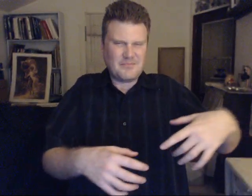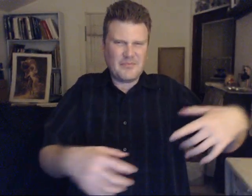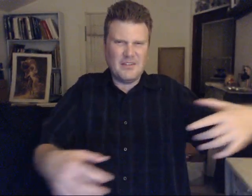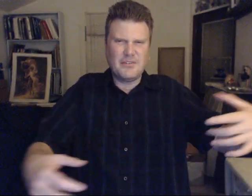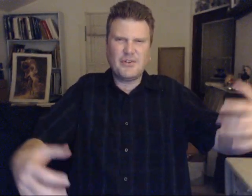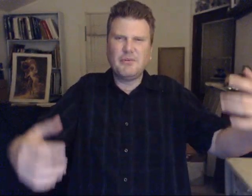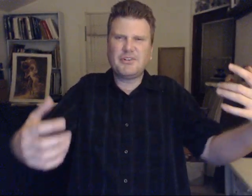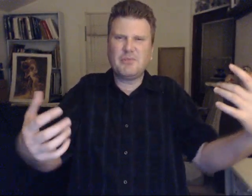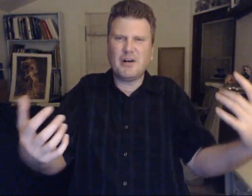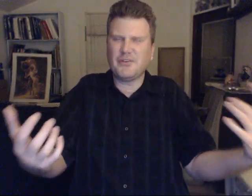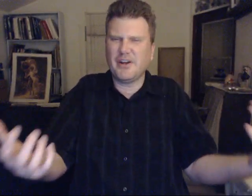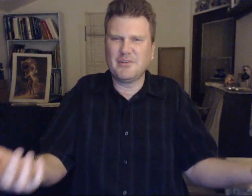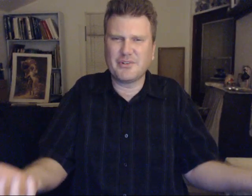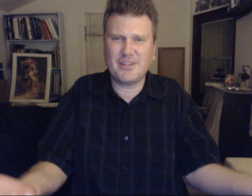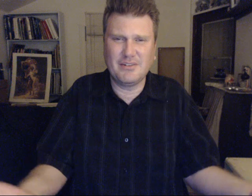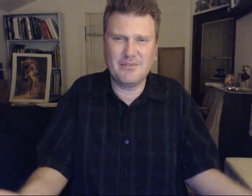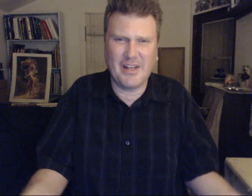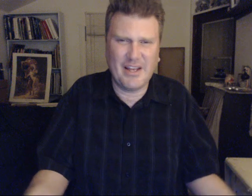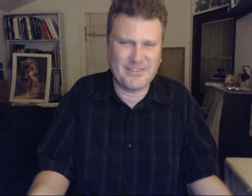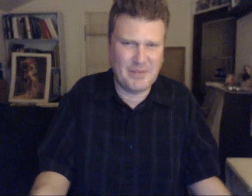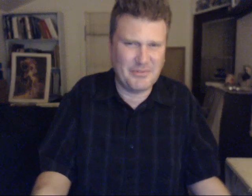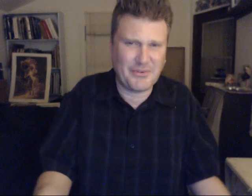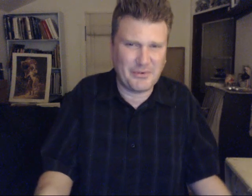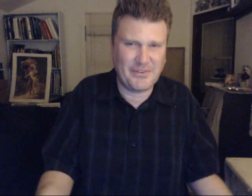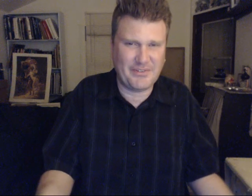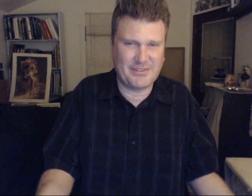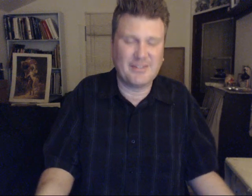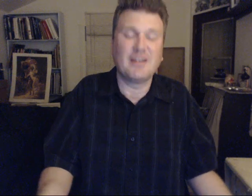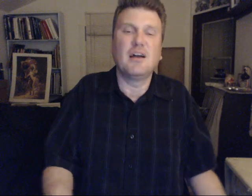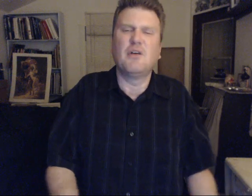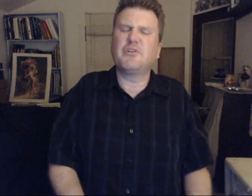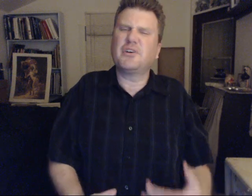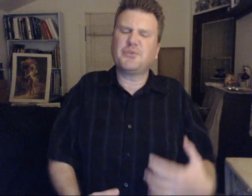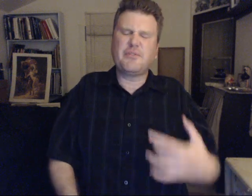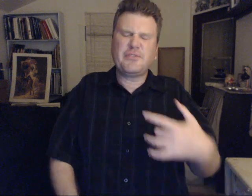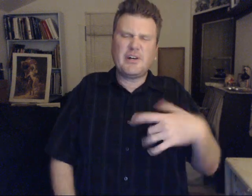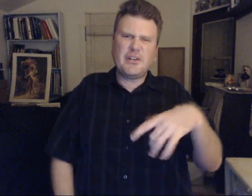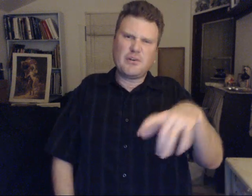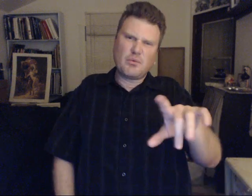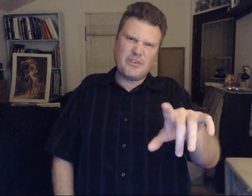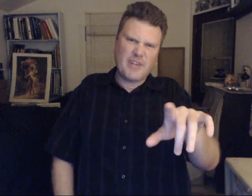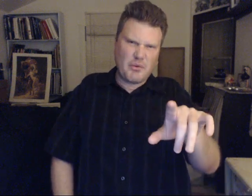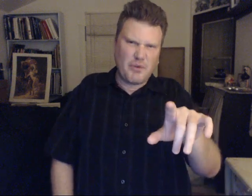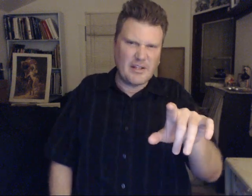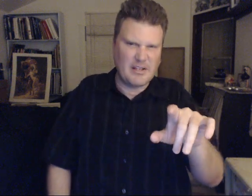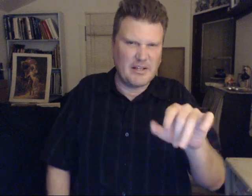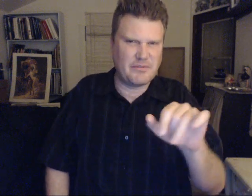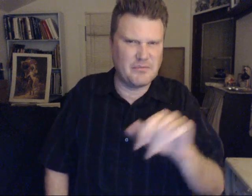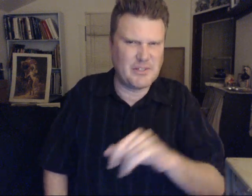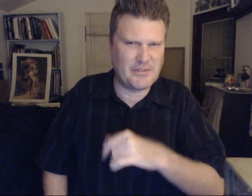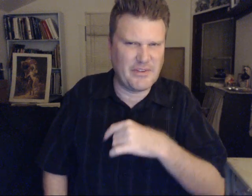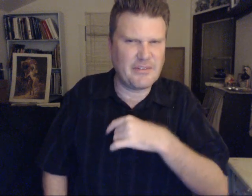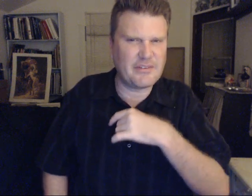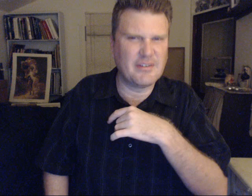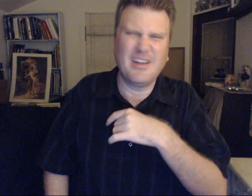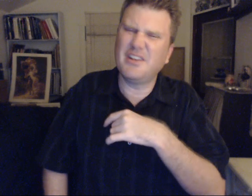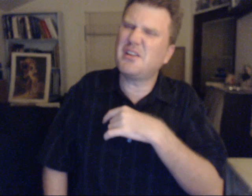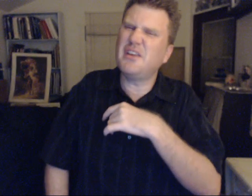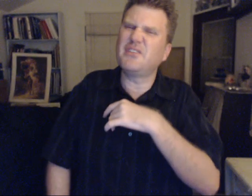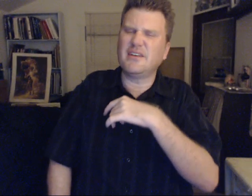You're so much. About your animal. That has not been surfaced. Because you feel. Like your world's not ready. Yet. For much of this. And it is it.